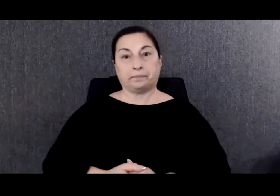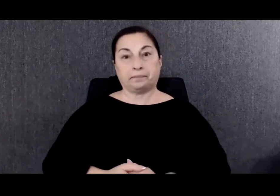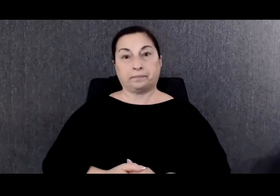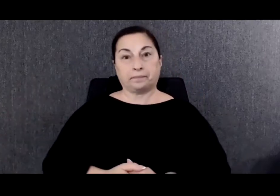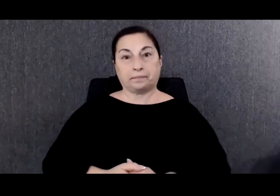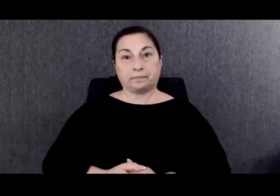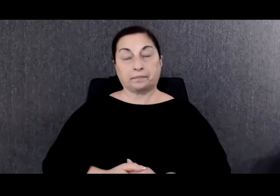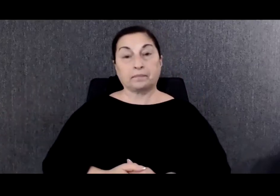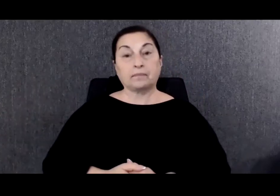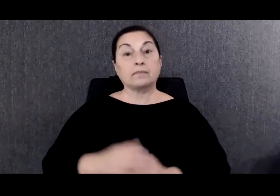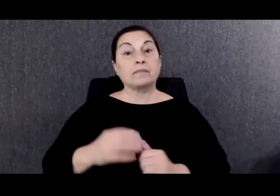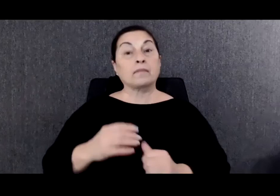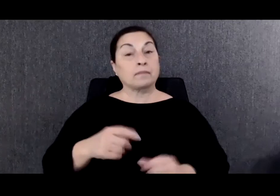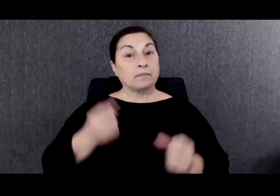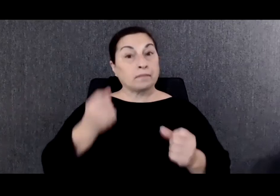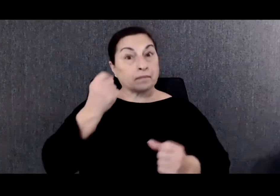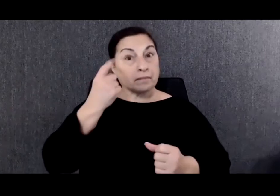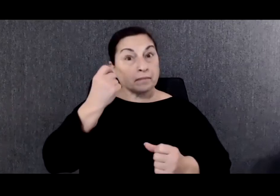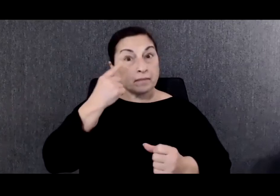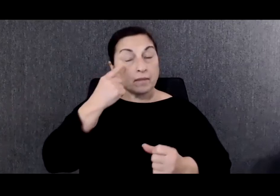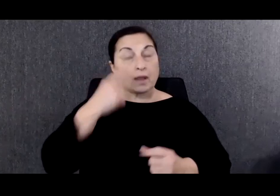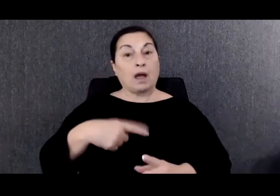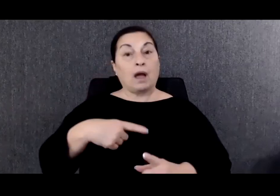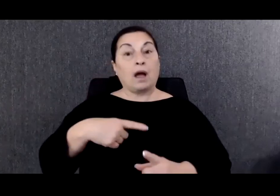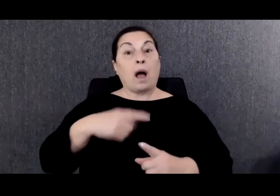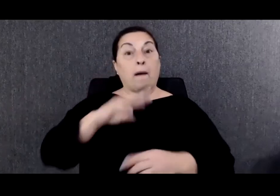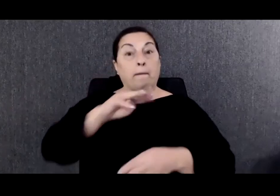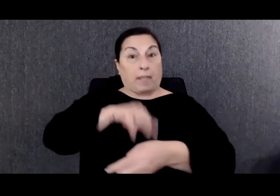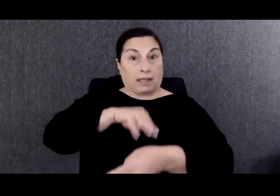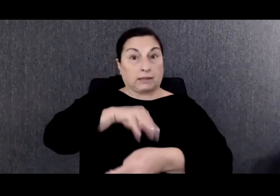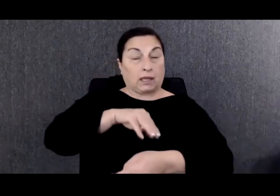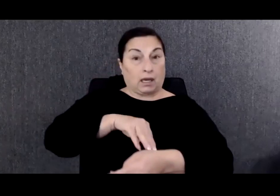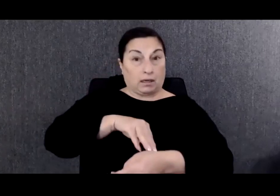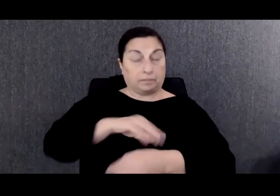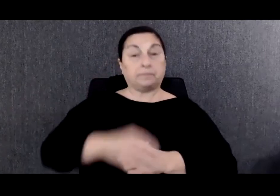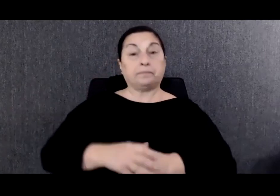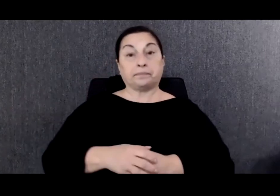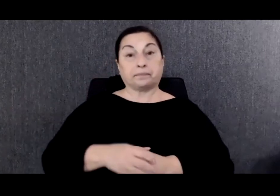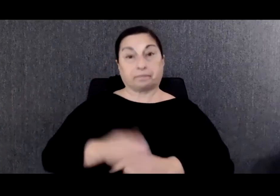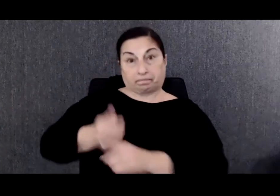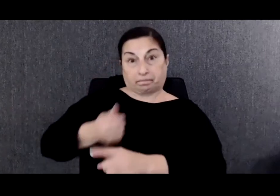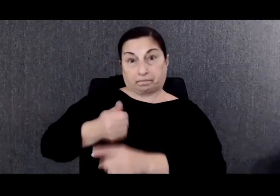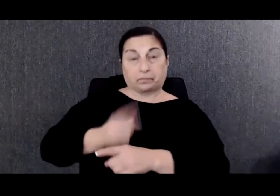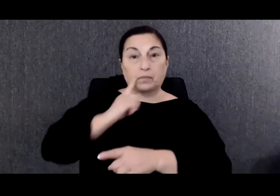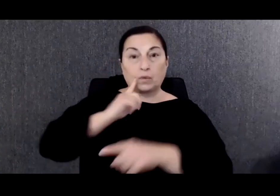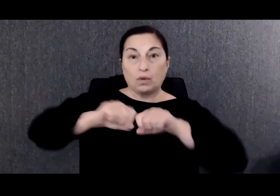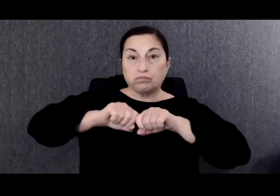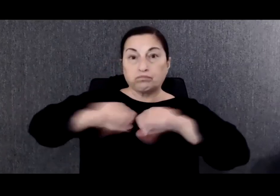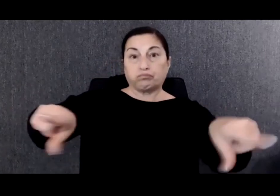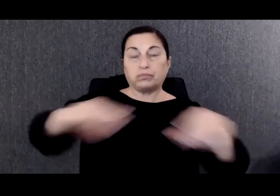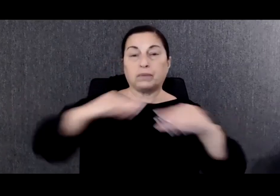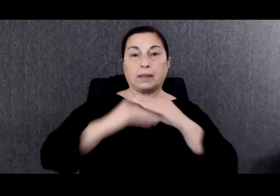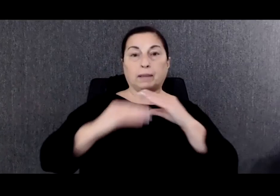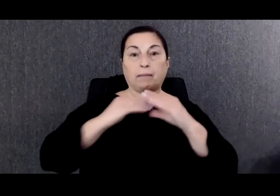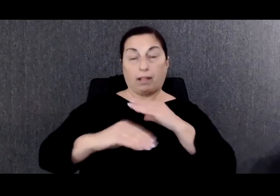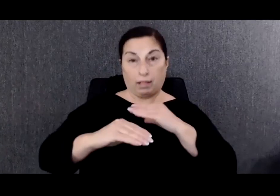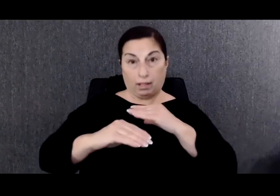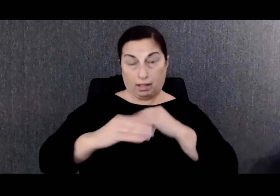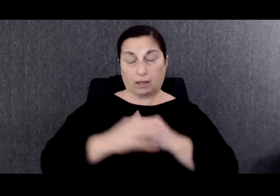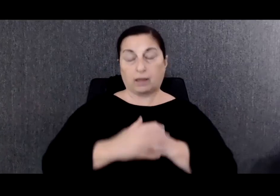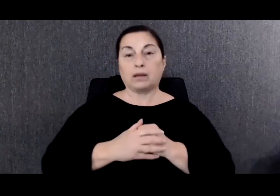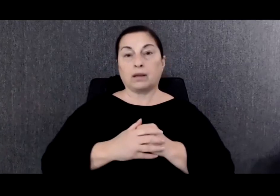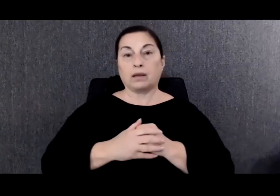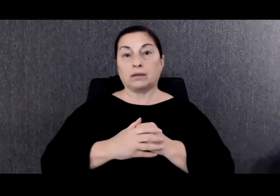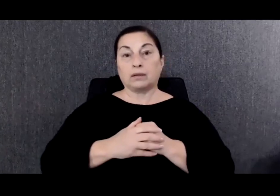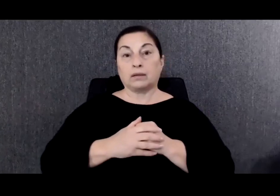In addition, Melissa will be sending out an email to